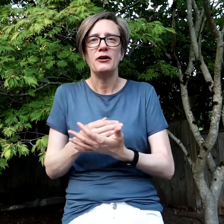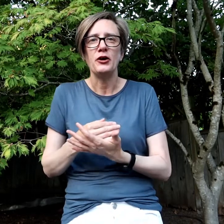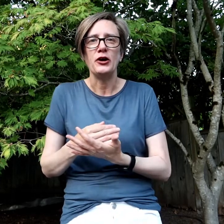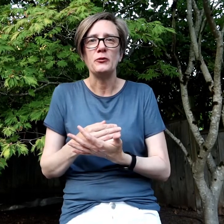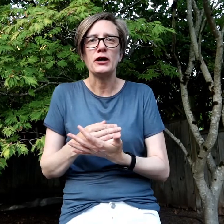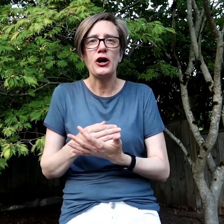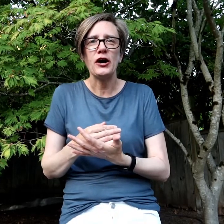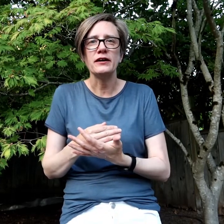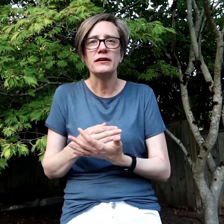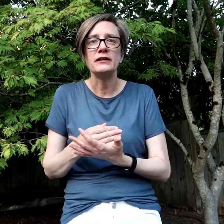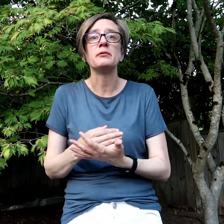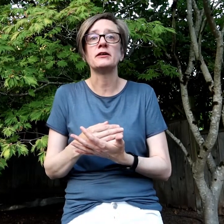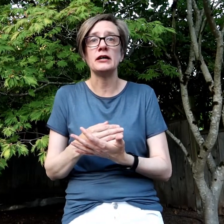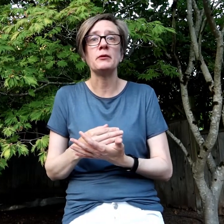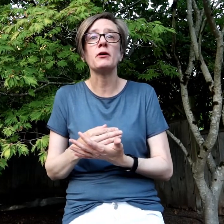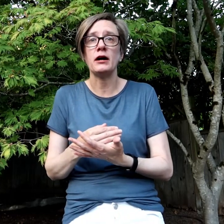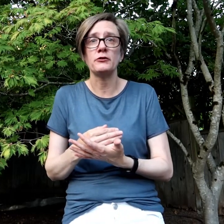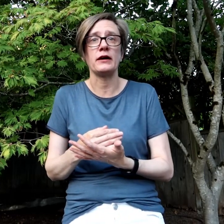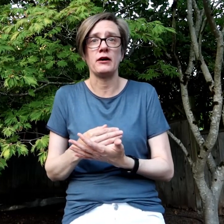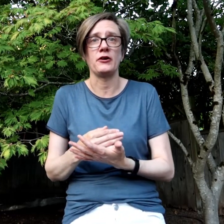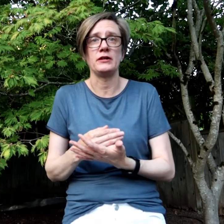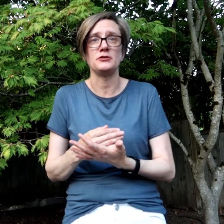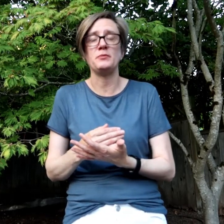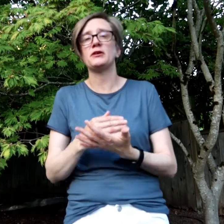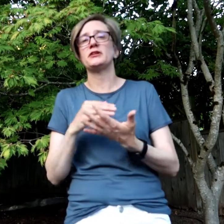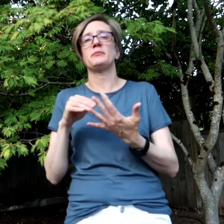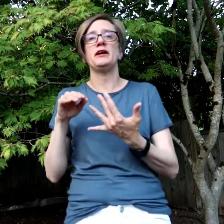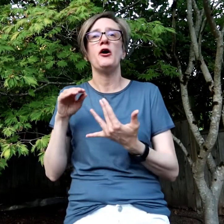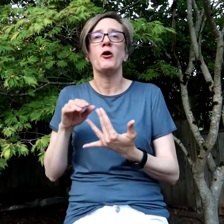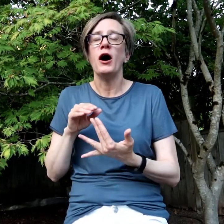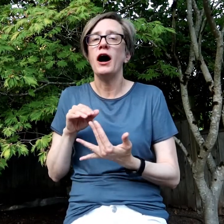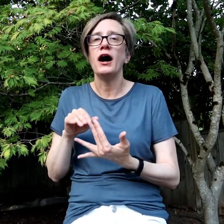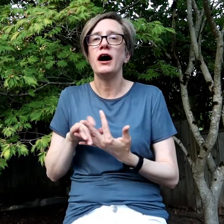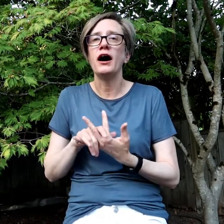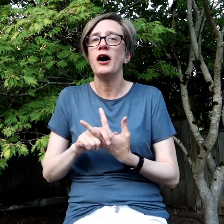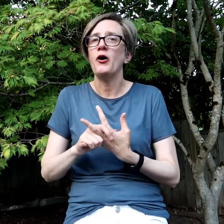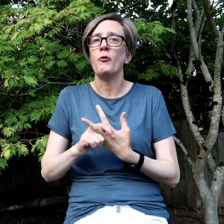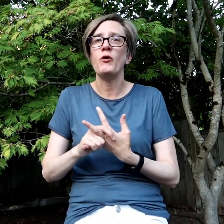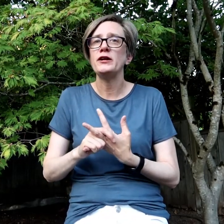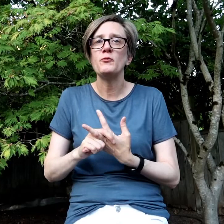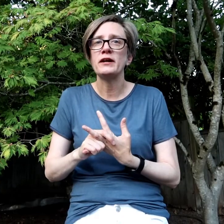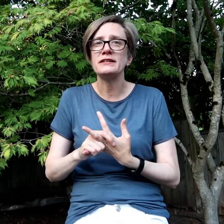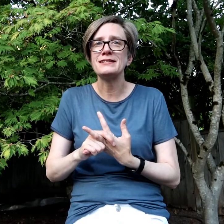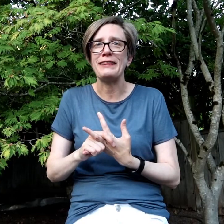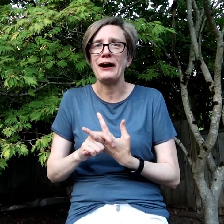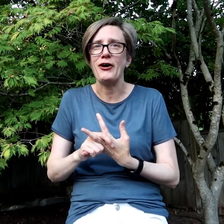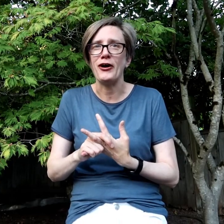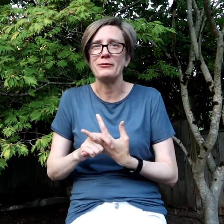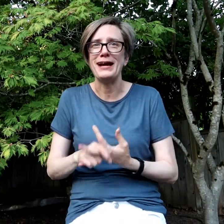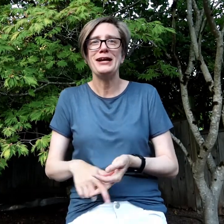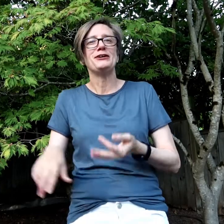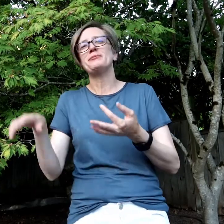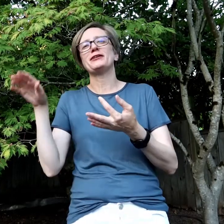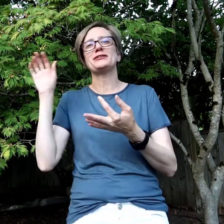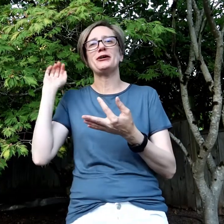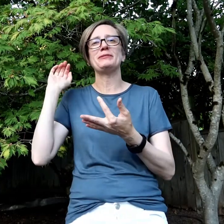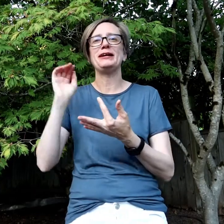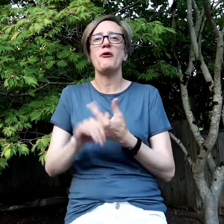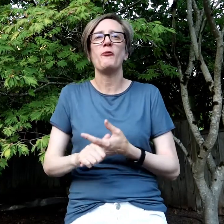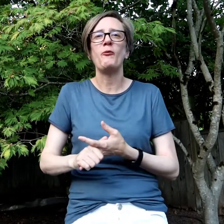You want a car? You better tell me what color that car is. You better tell me, uh, what do you want inside that car, right? You better tell me what